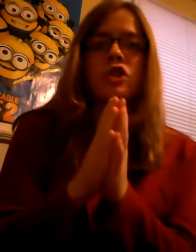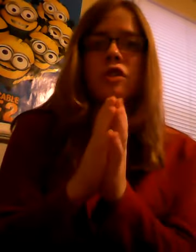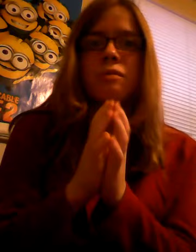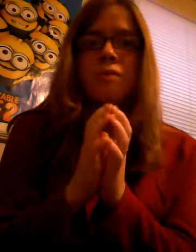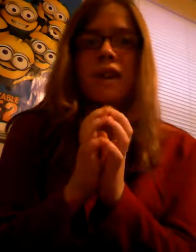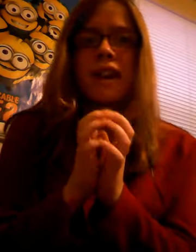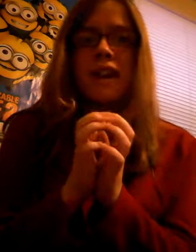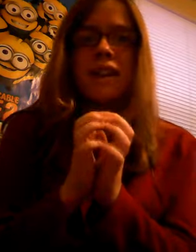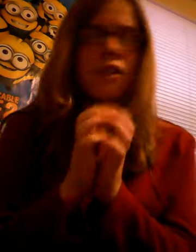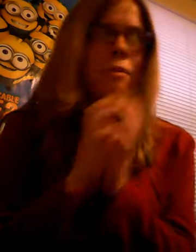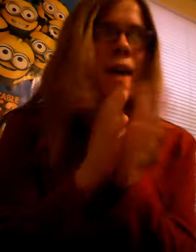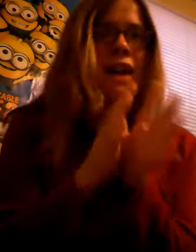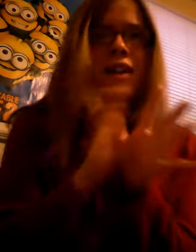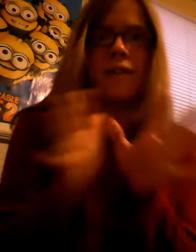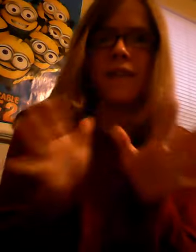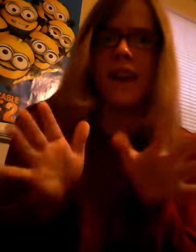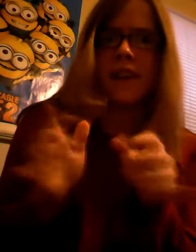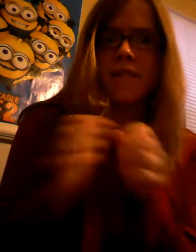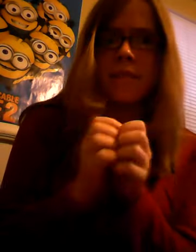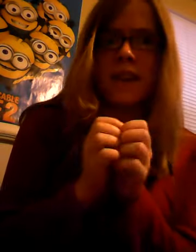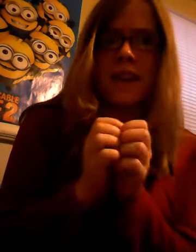She could be a little panda fan of me.